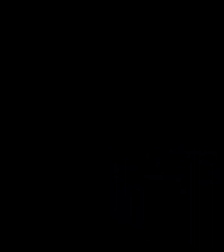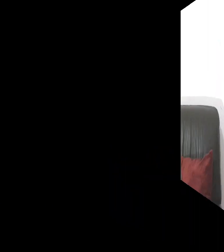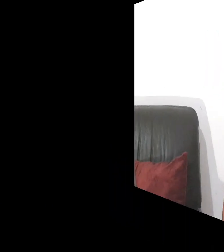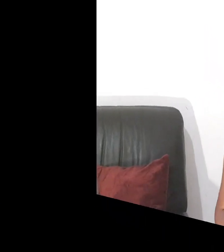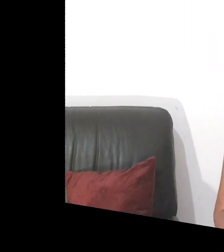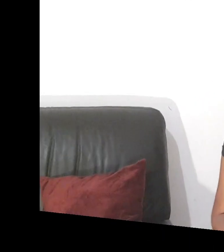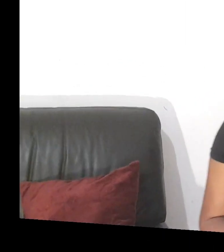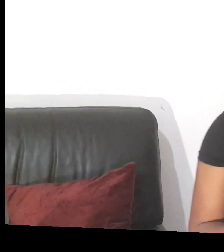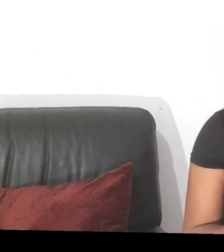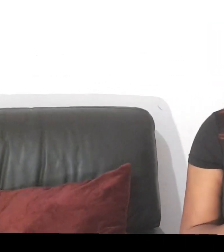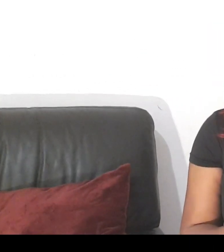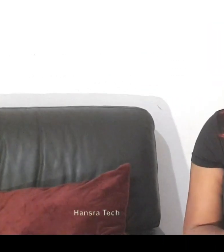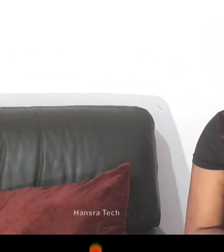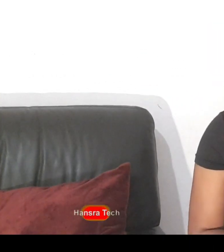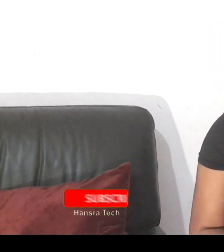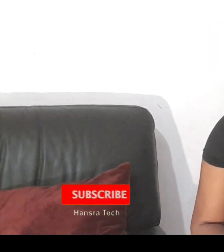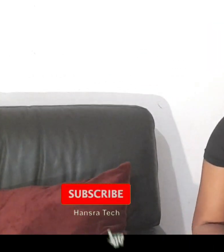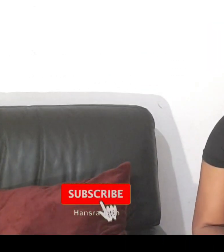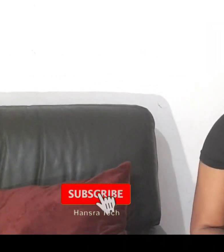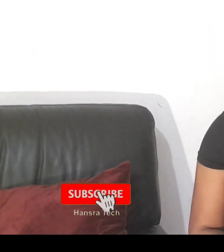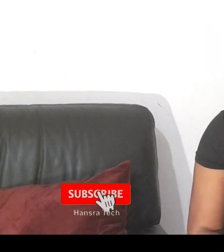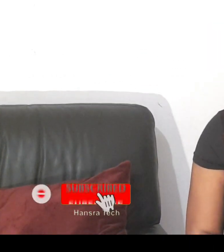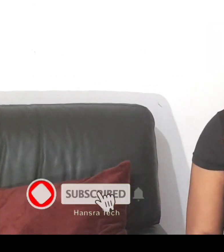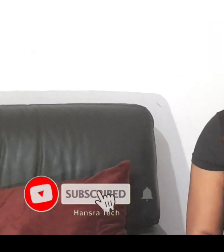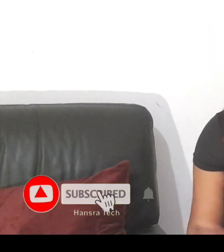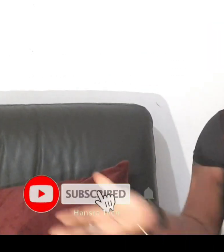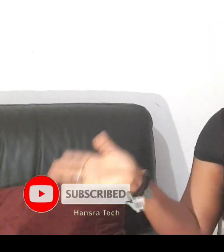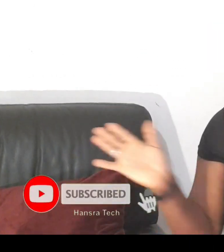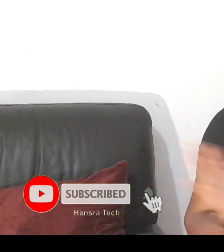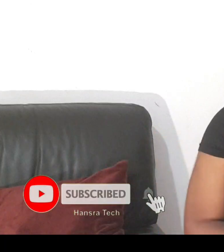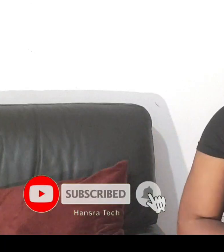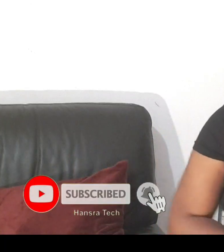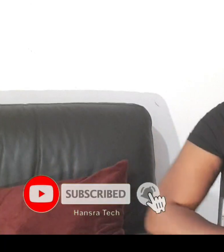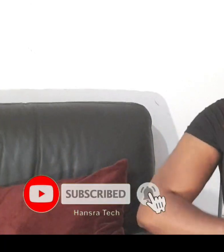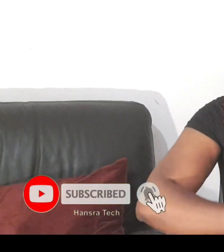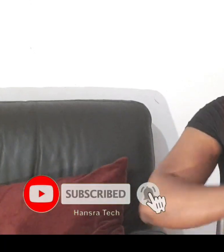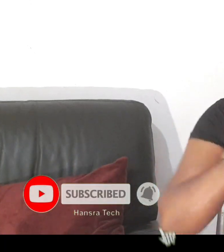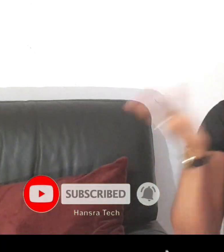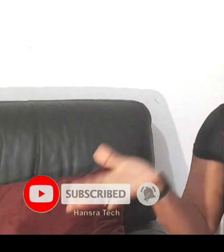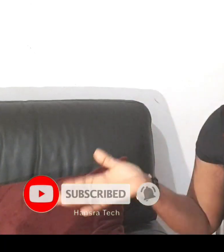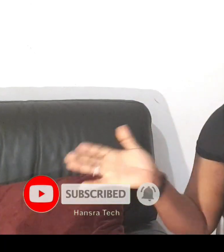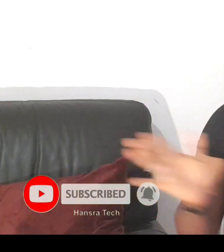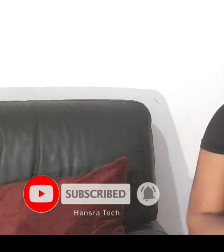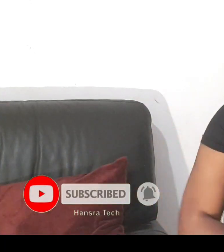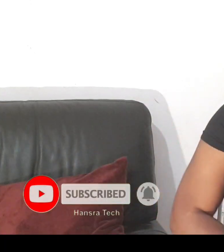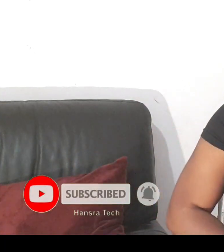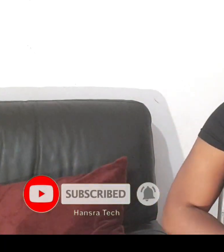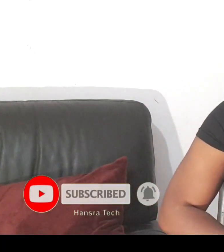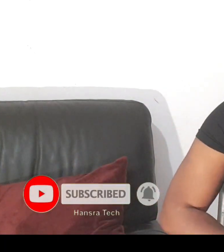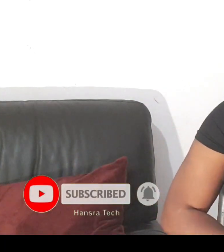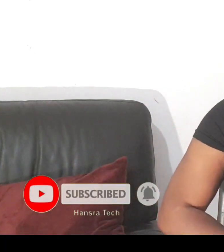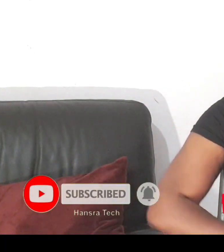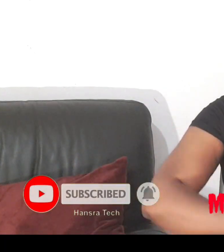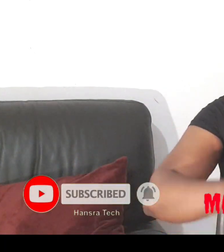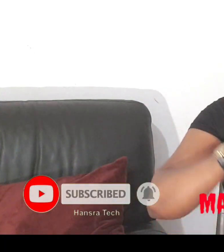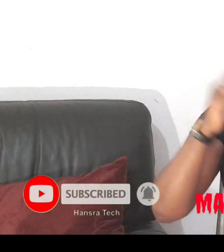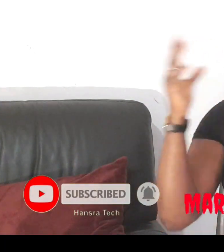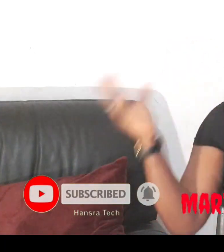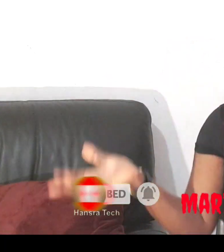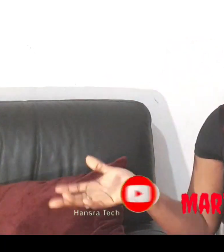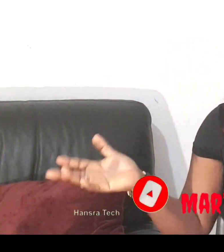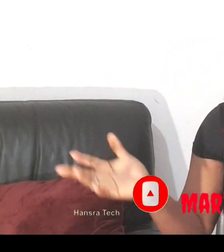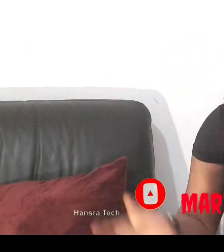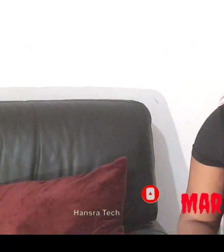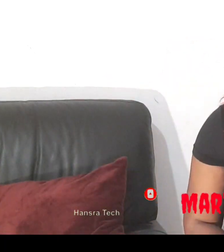hello everyone hello my adorable people how you are doing i hope you guys are doing great as for me i am doing best okay big